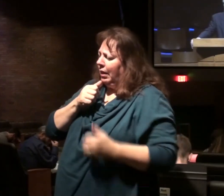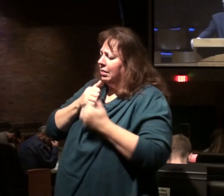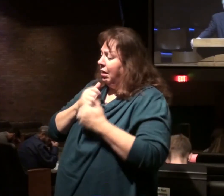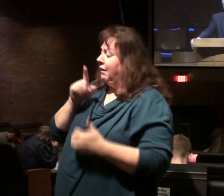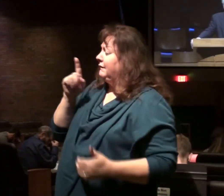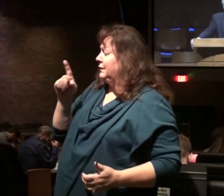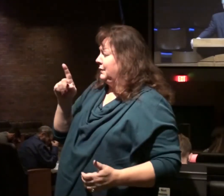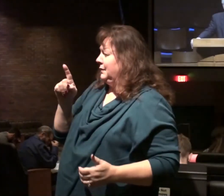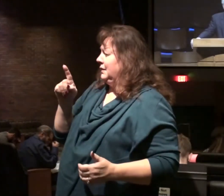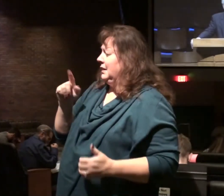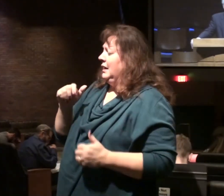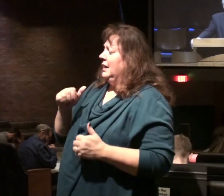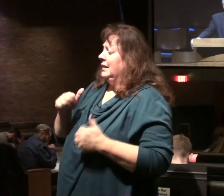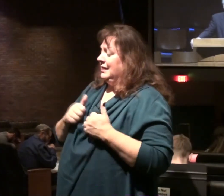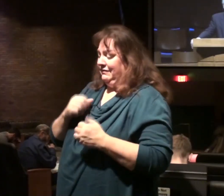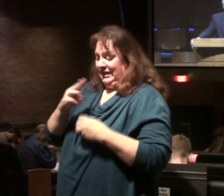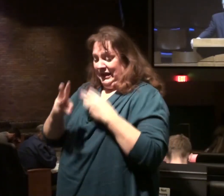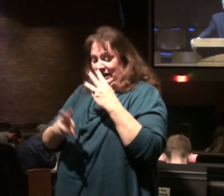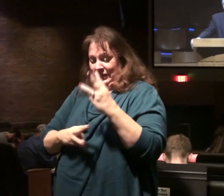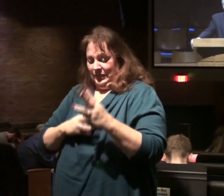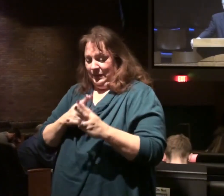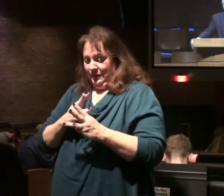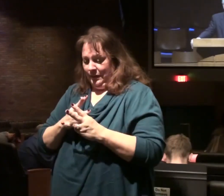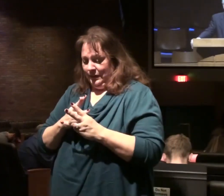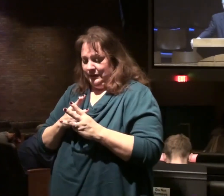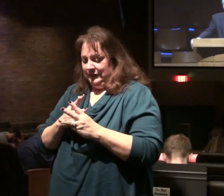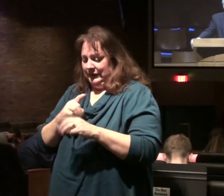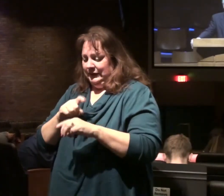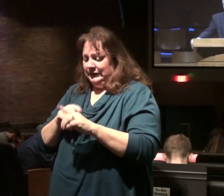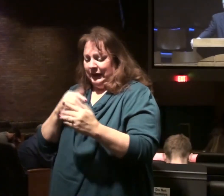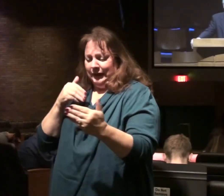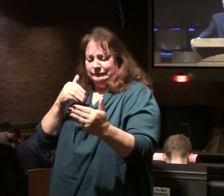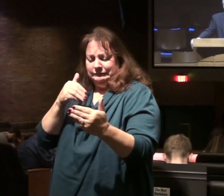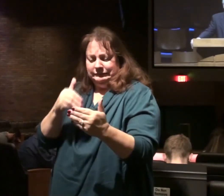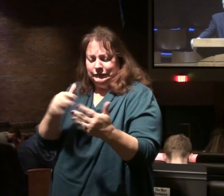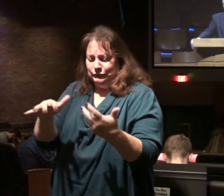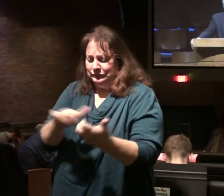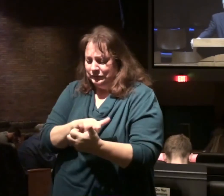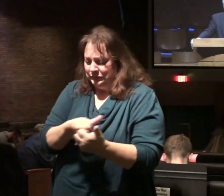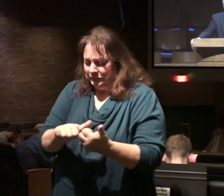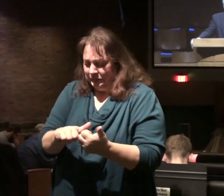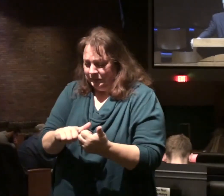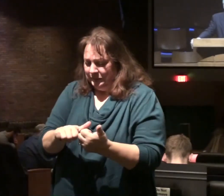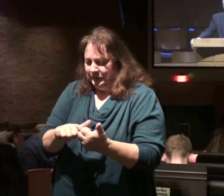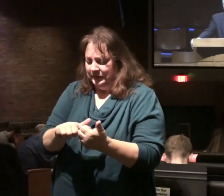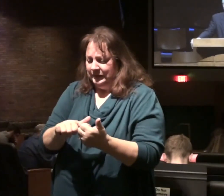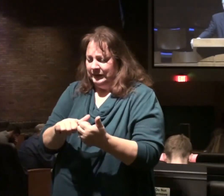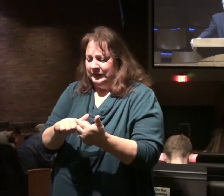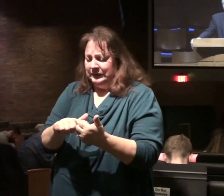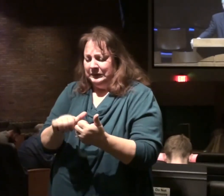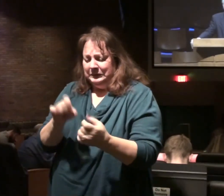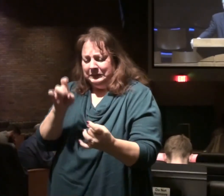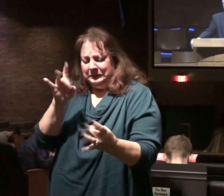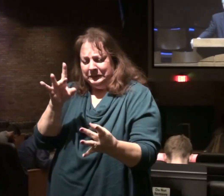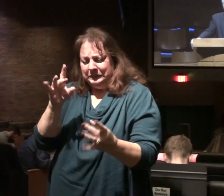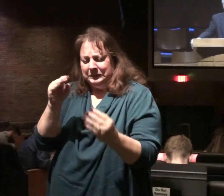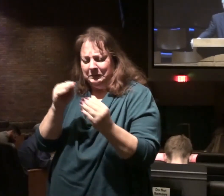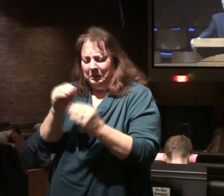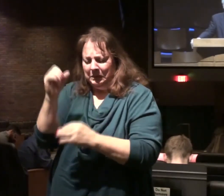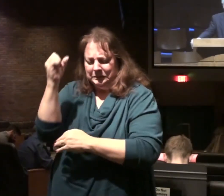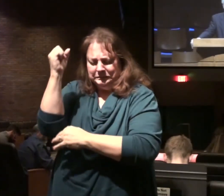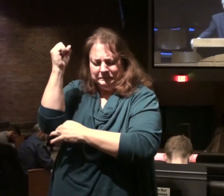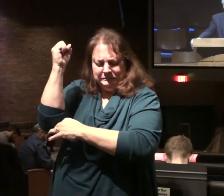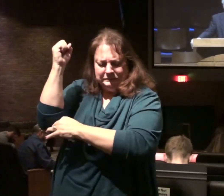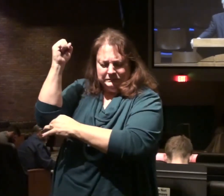living in a world, moving toward destruction, moving toward greater and greater rebellion